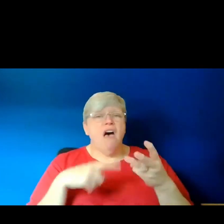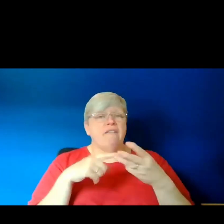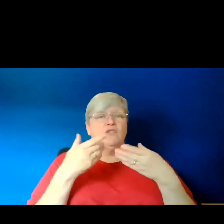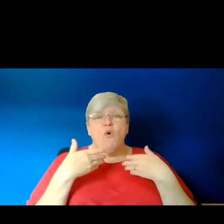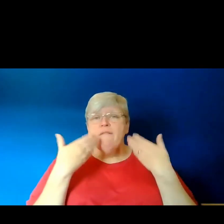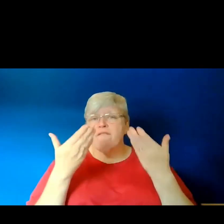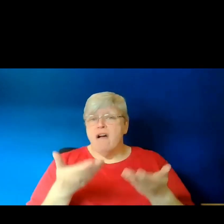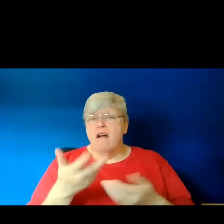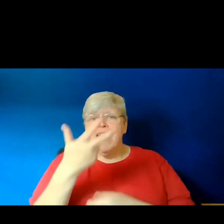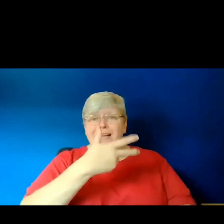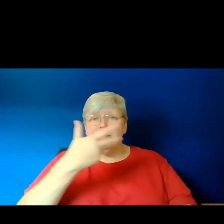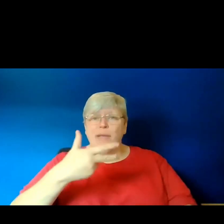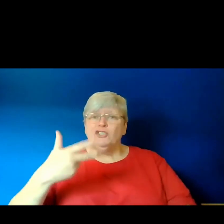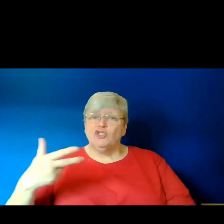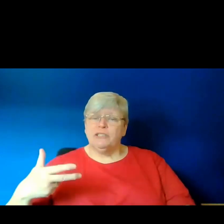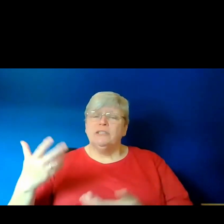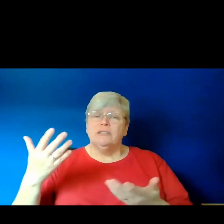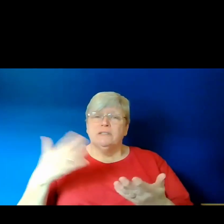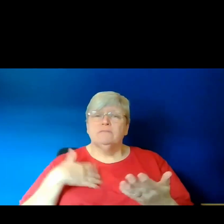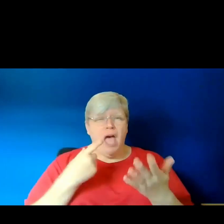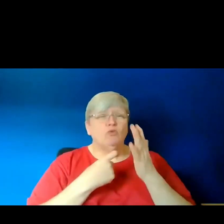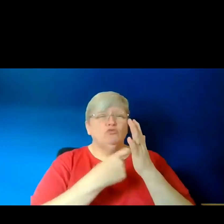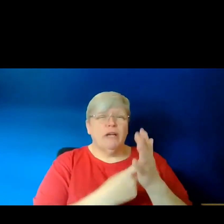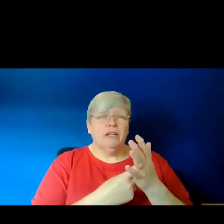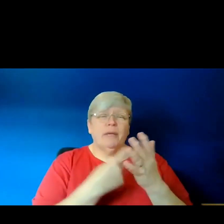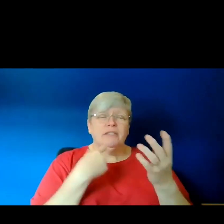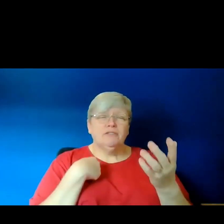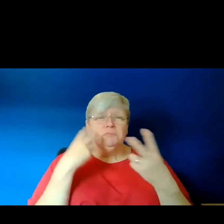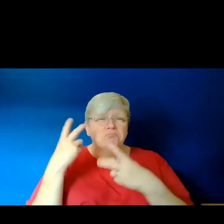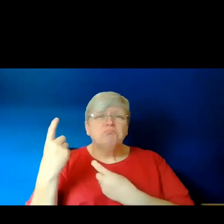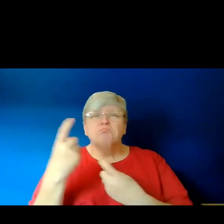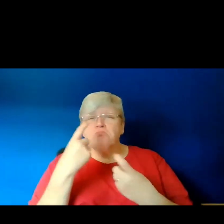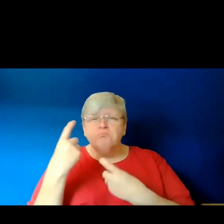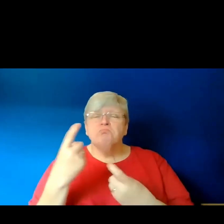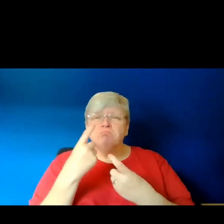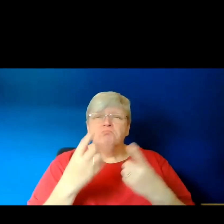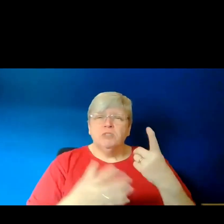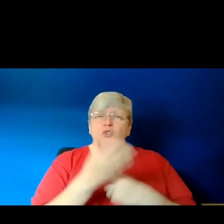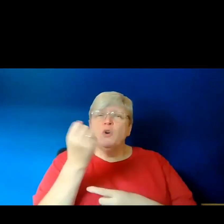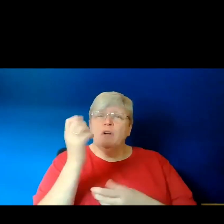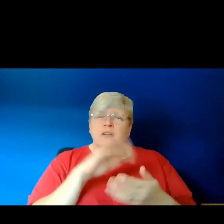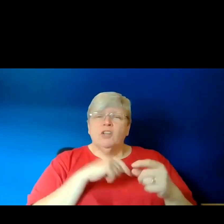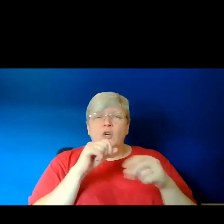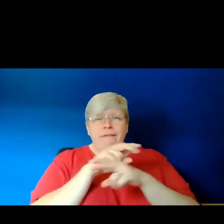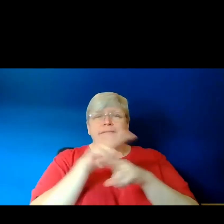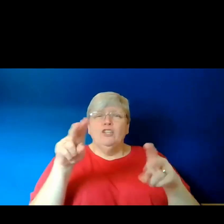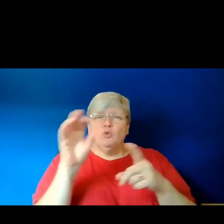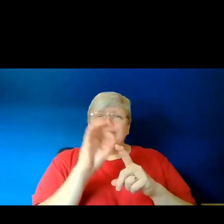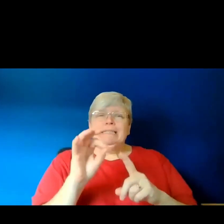animations. And I'd recommend these sorts of places as sources, particularly for visual detail.